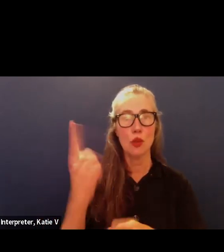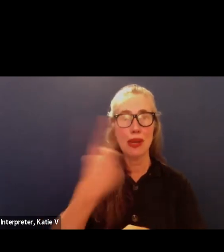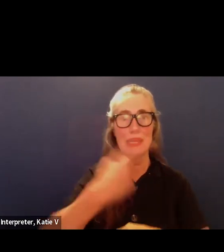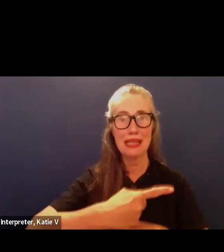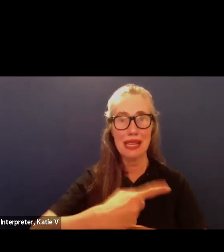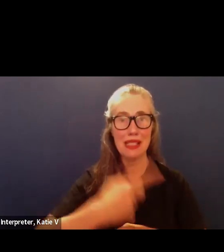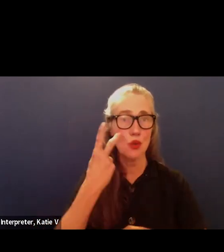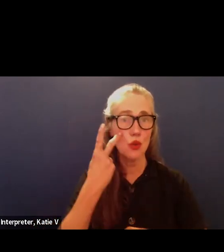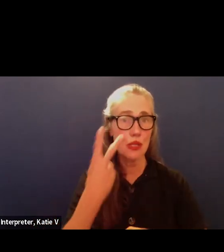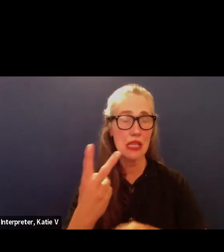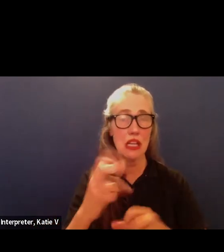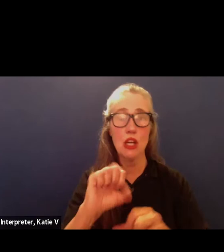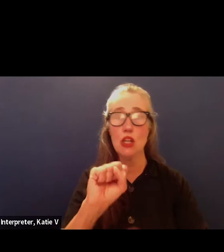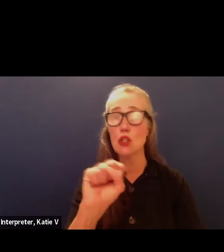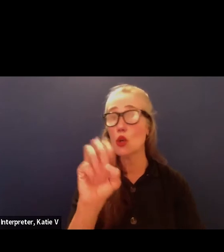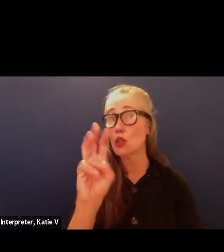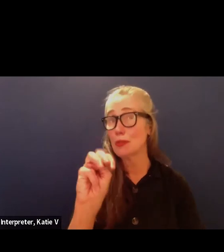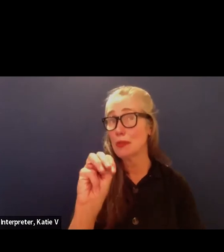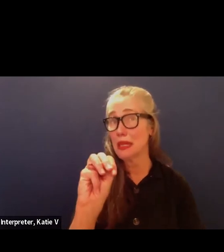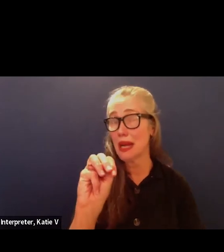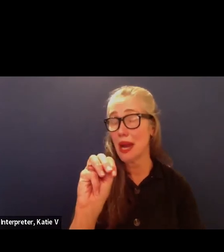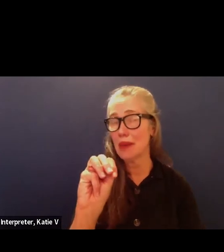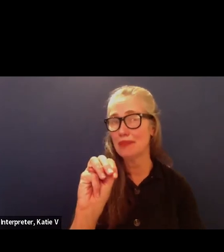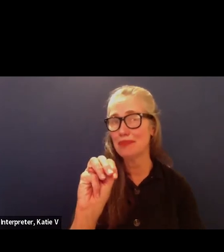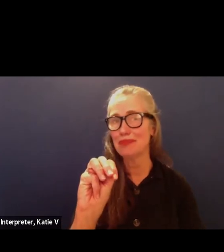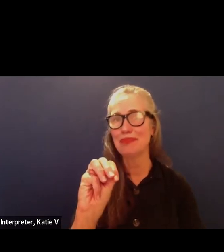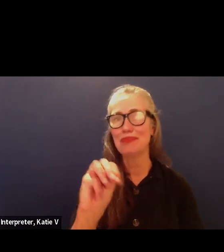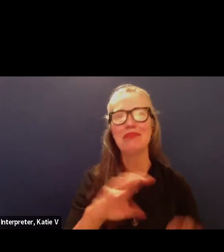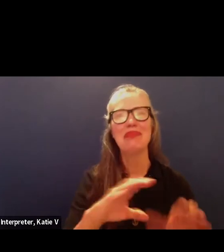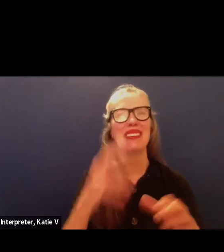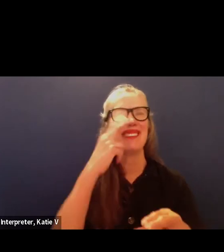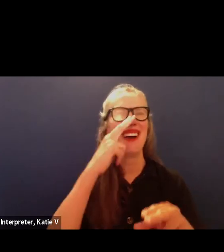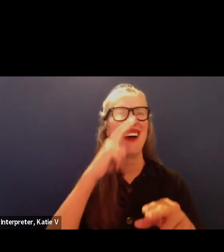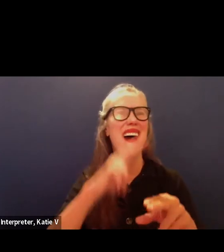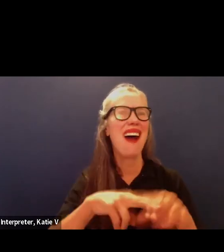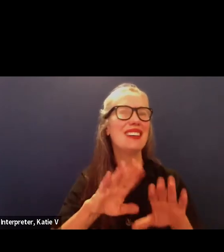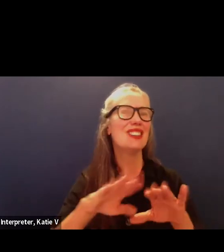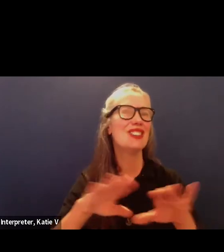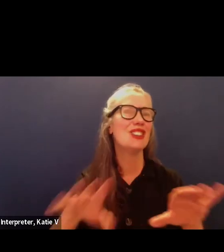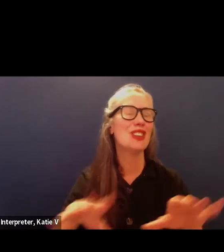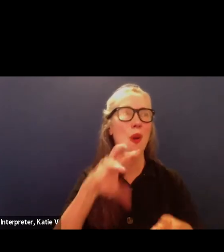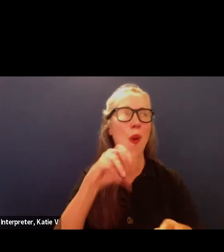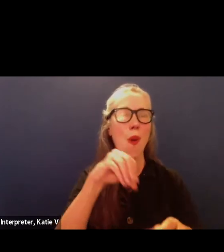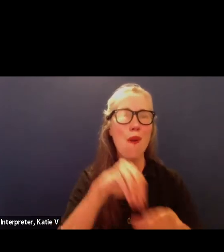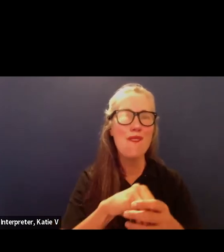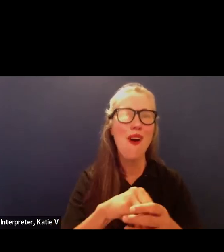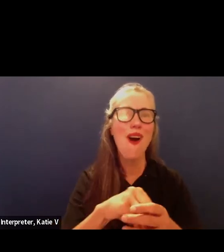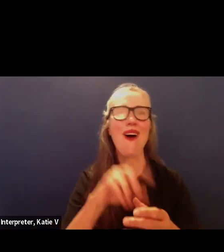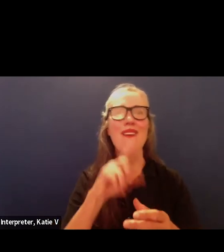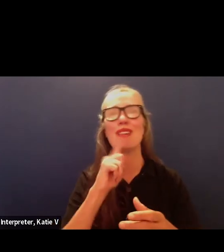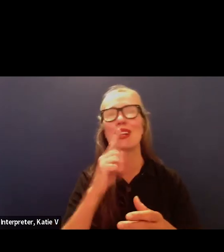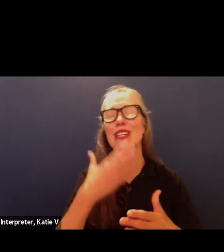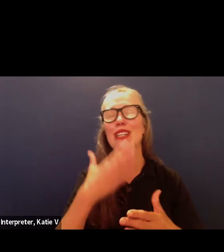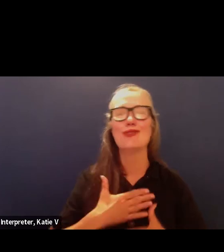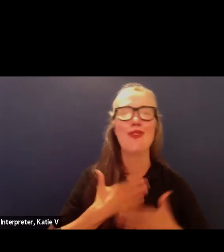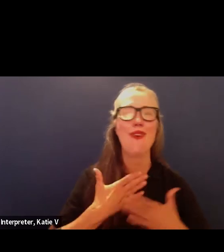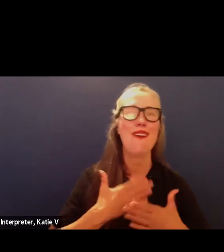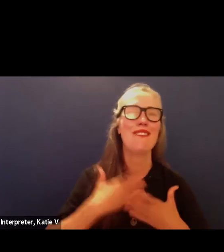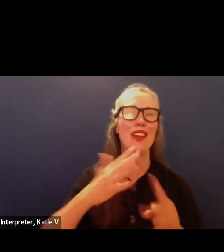look at our social media you'll notice we had a lot of fun activities again with children really engaged in joyful learning environments